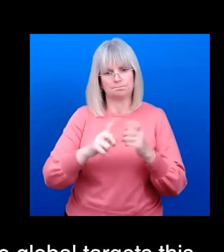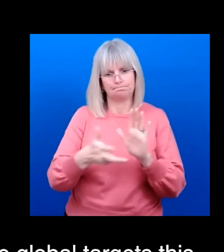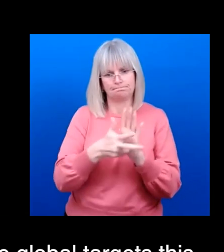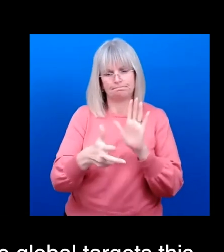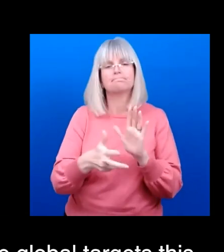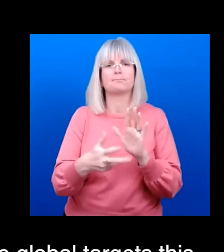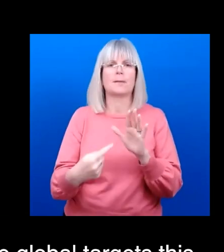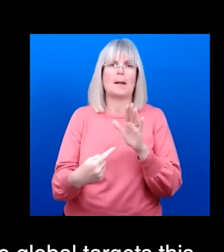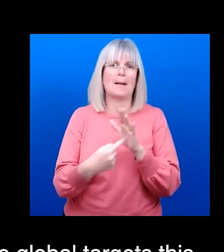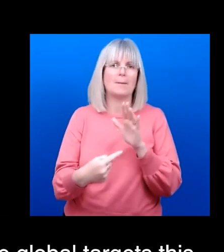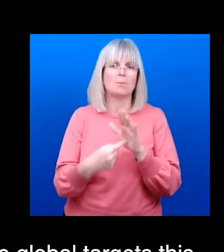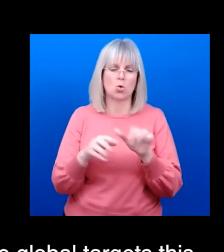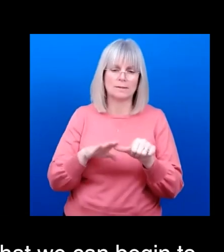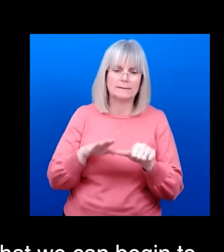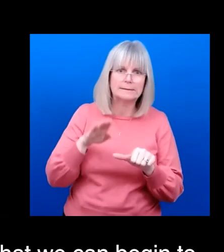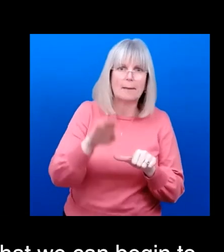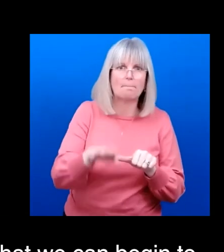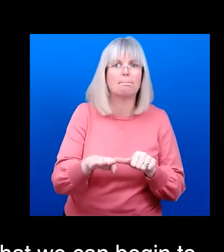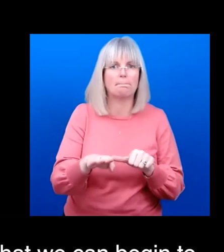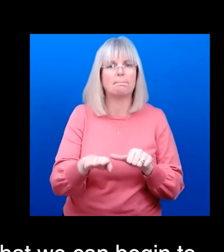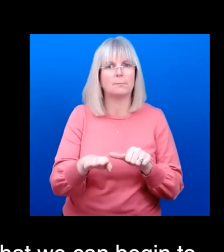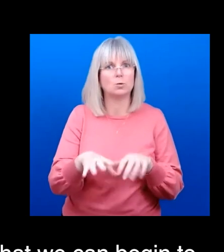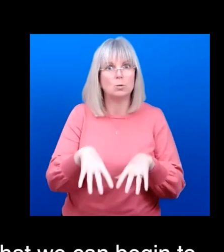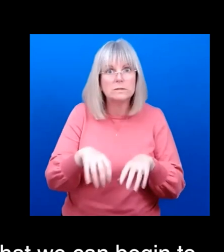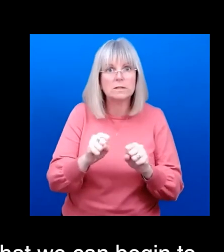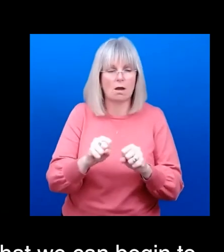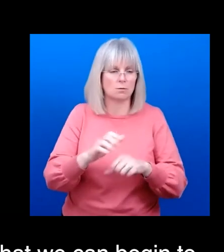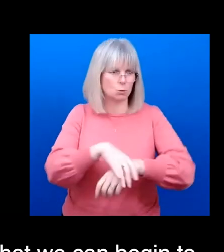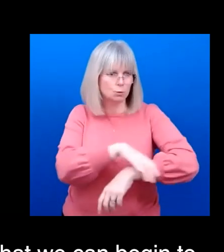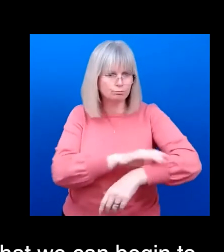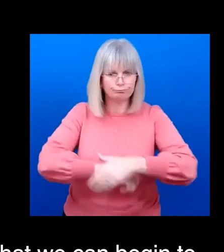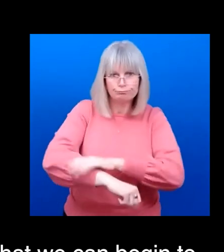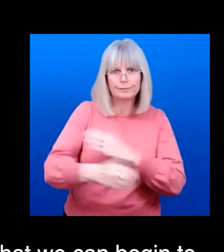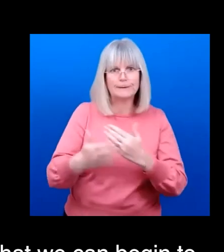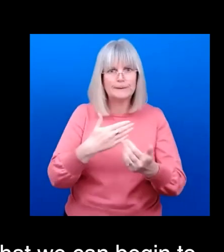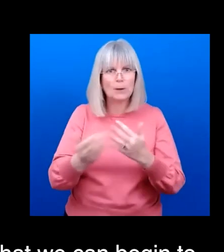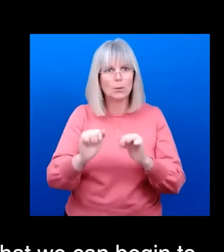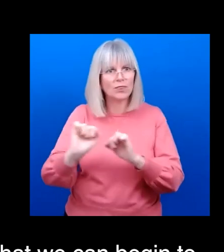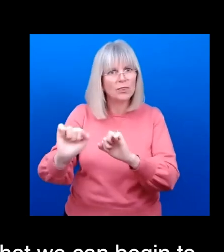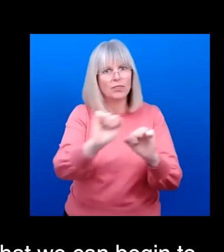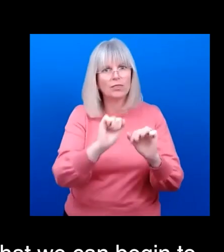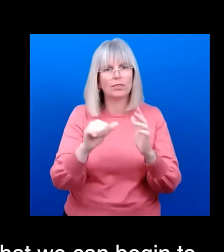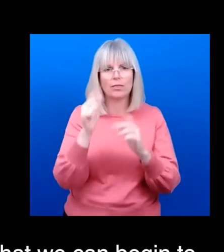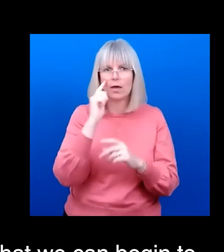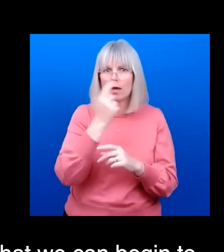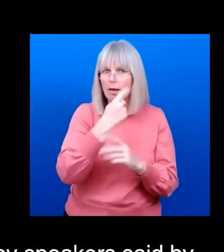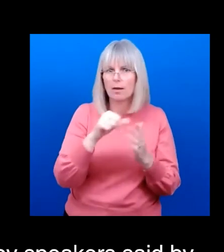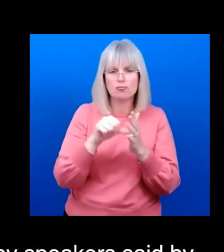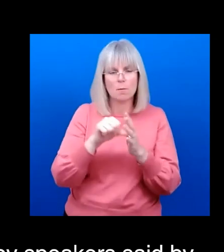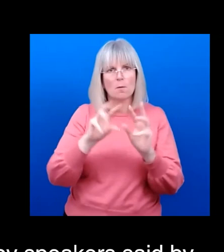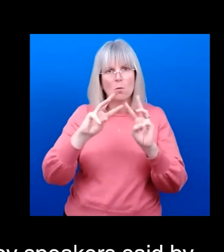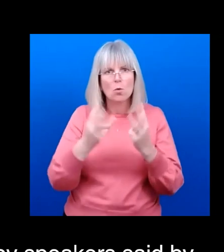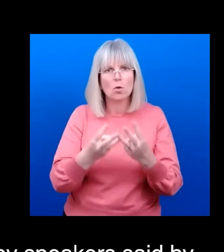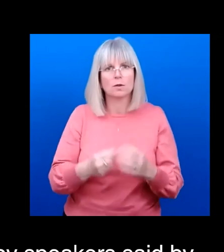we can begin to address that. We're really encouraged, as a number of speakers said by the supported statements from member states yesterday,